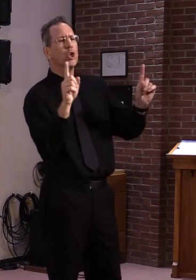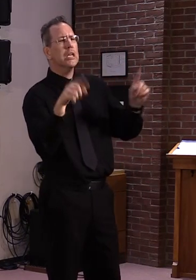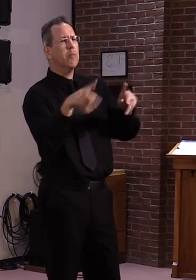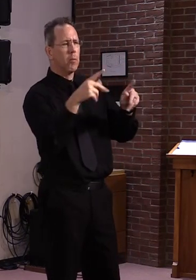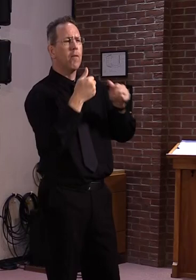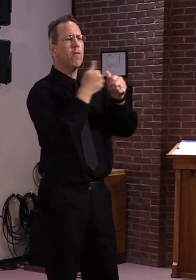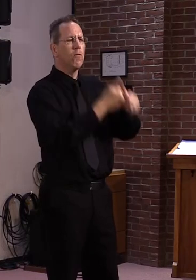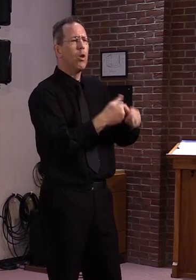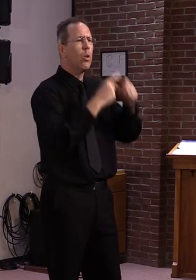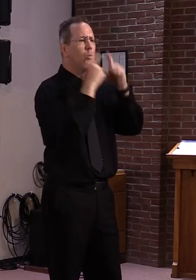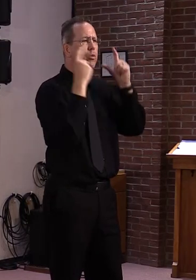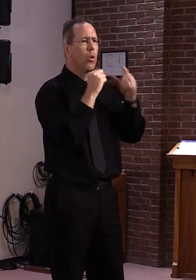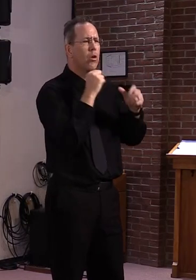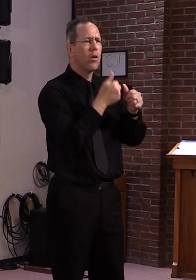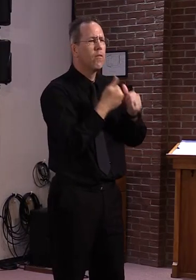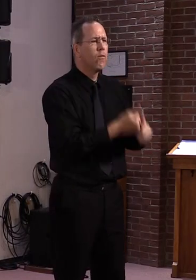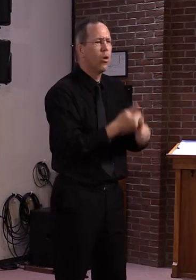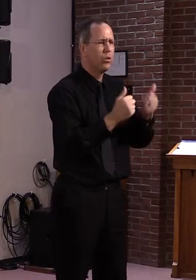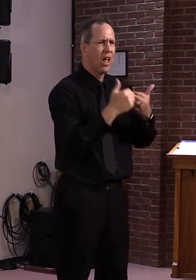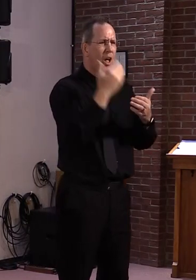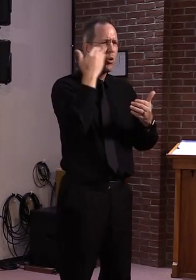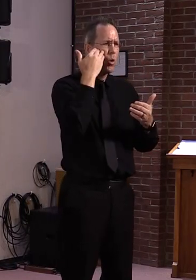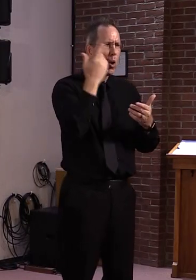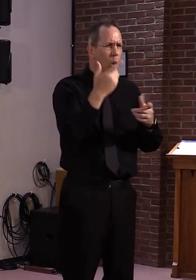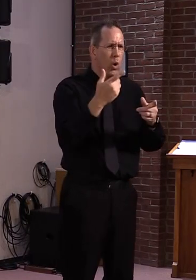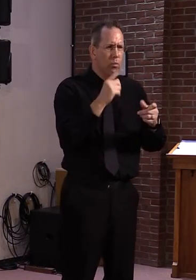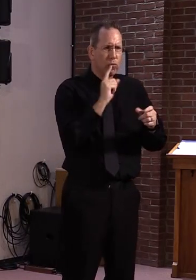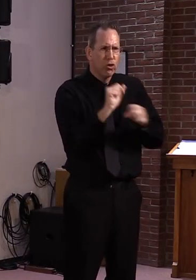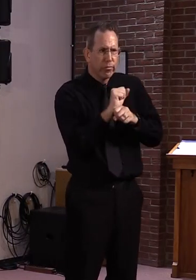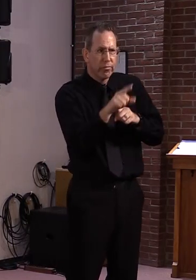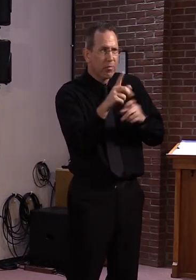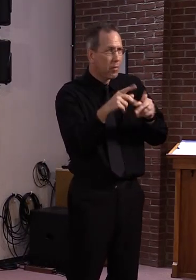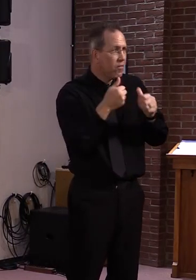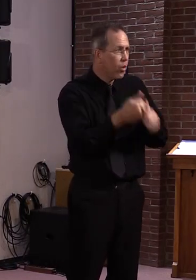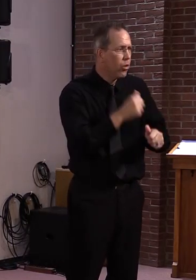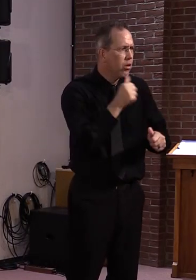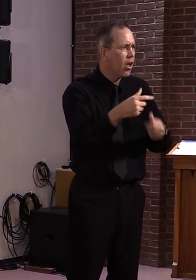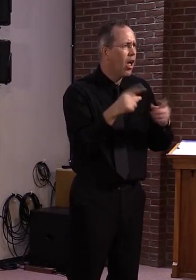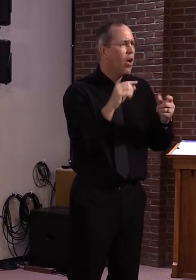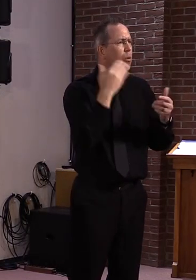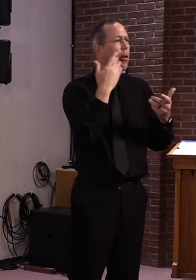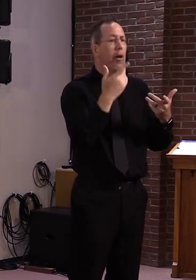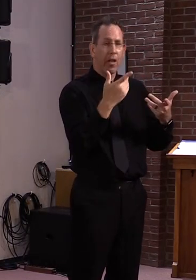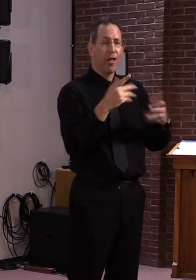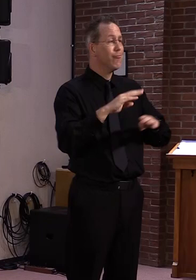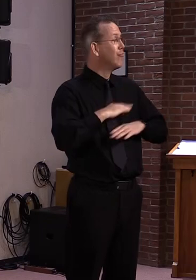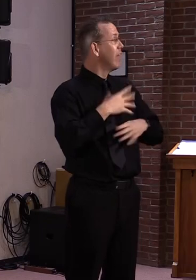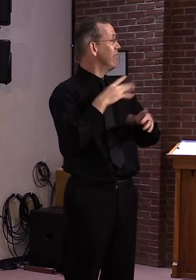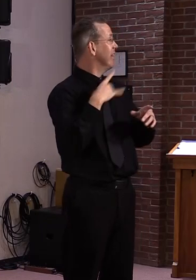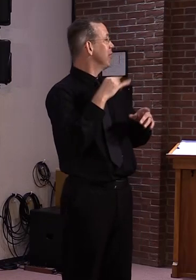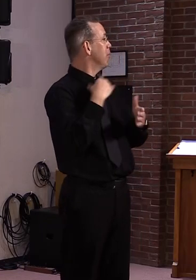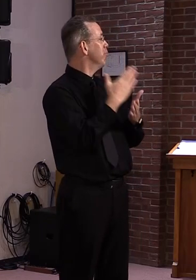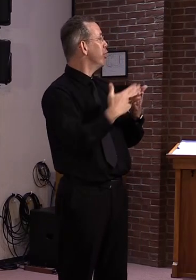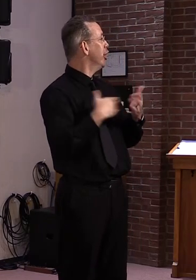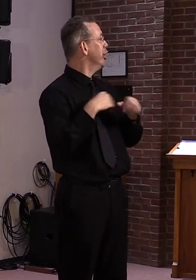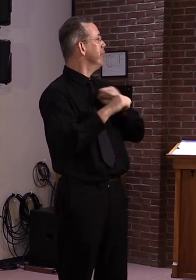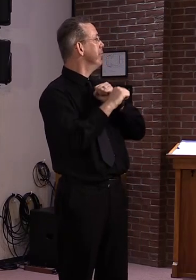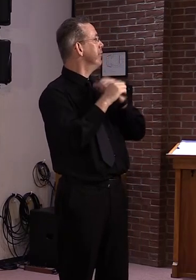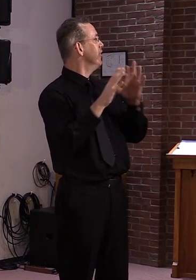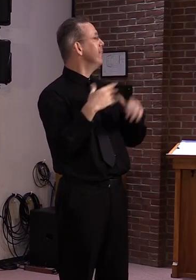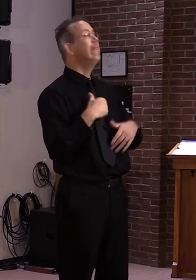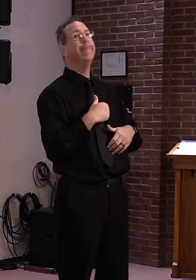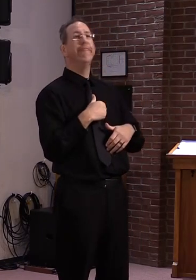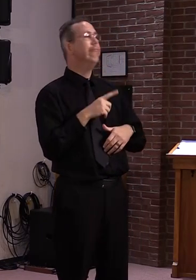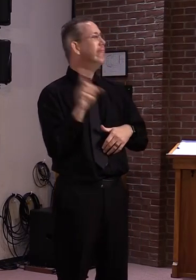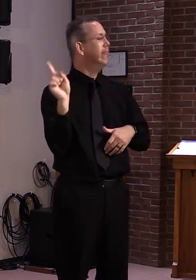see it. I mean, this is a this is a campaign. This is a this is